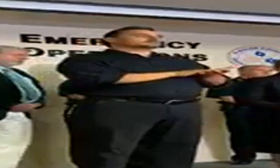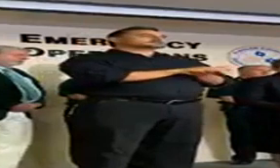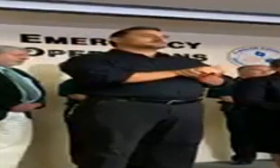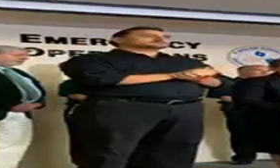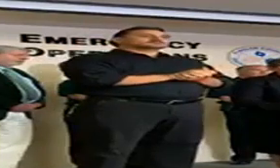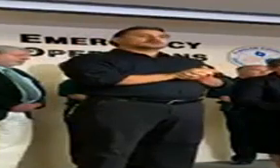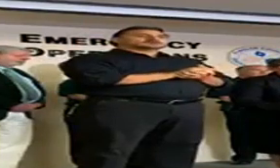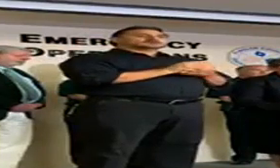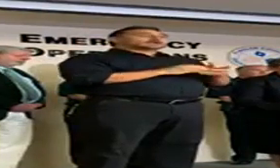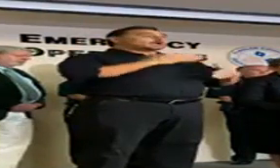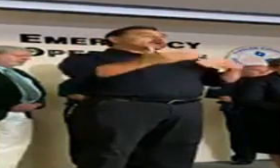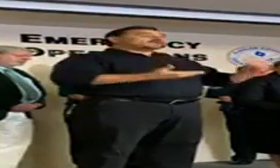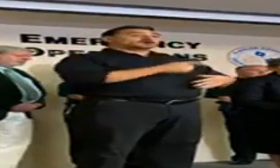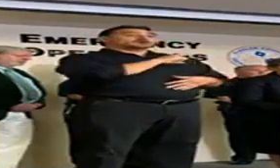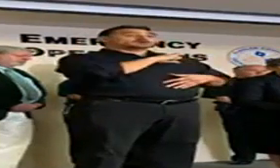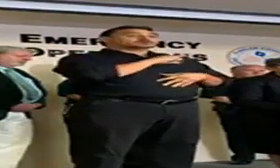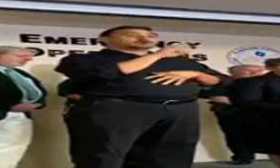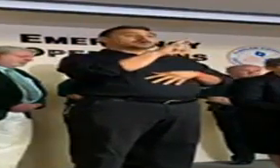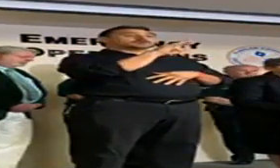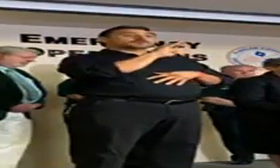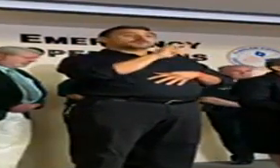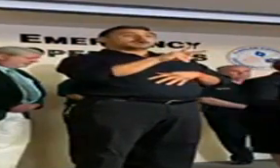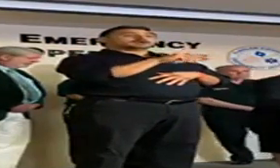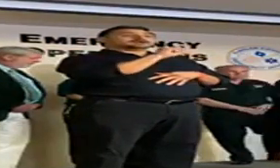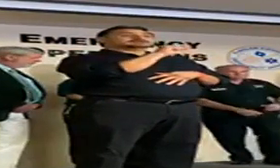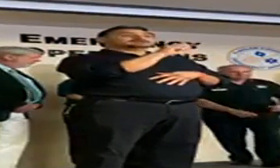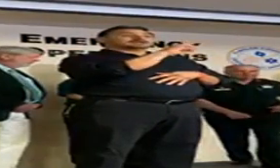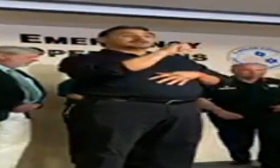I would like to invite our sheriff Rick Staley to come up and make a comment.